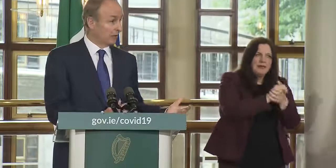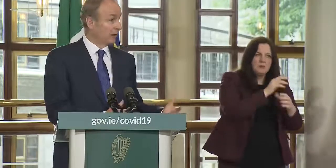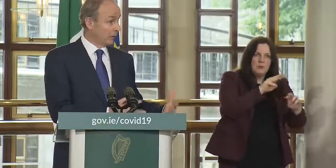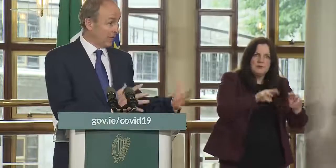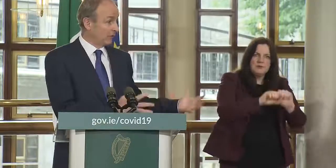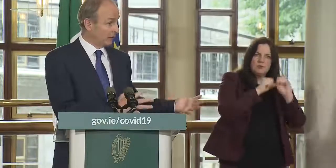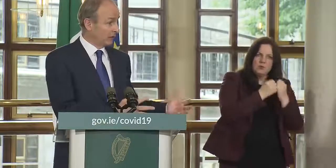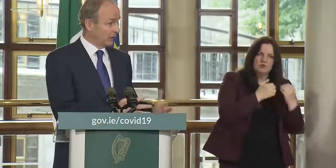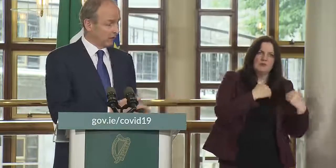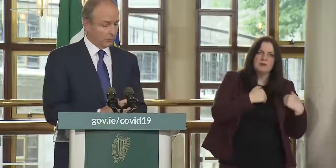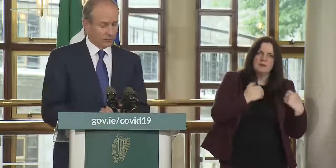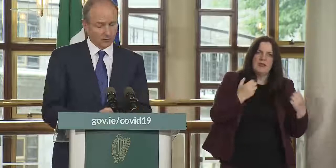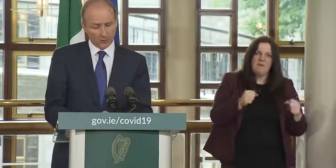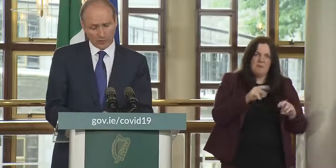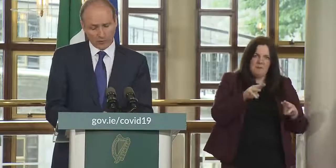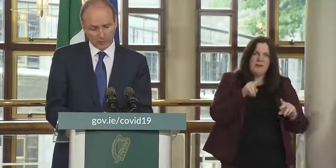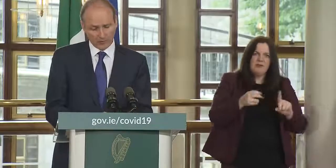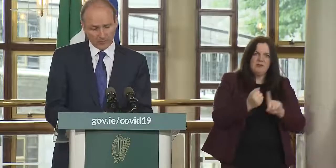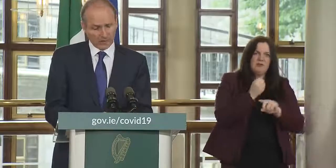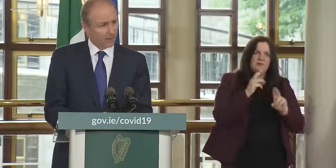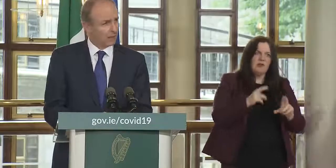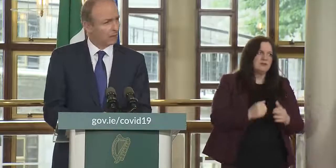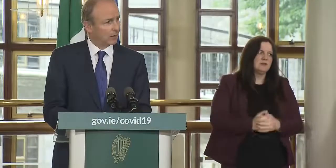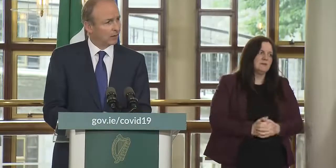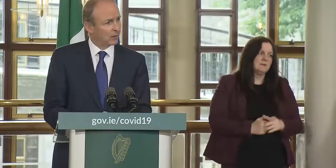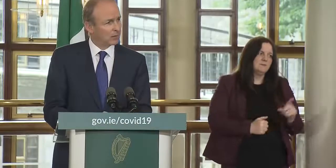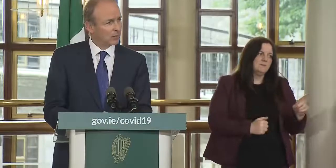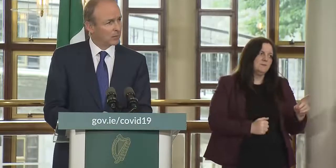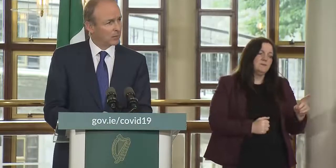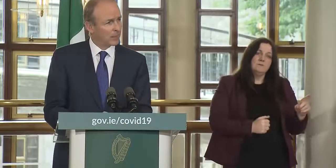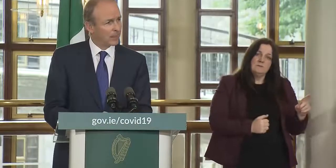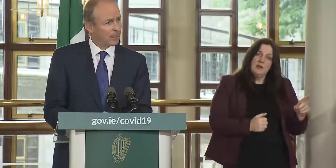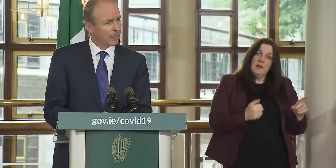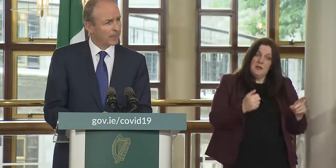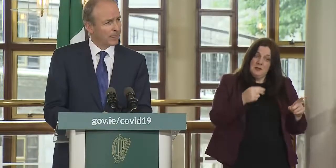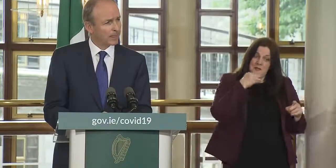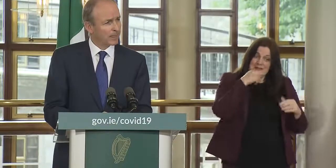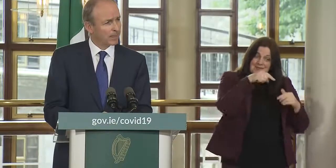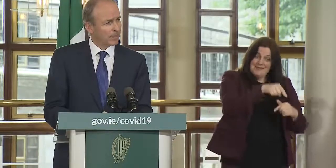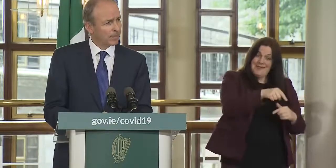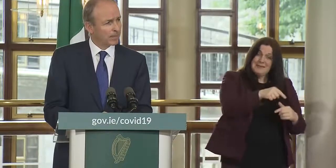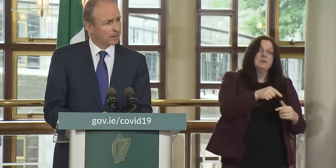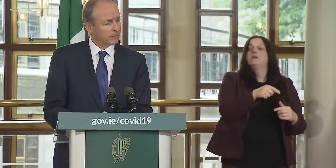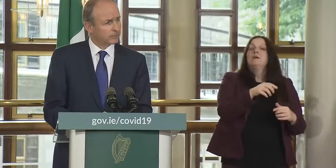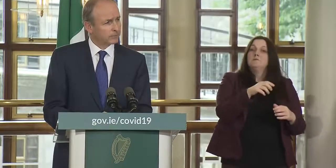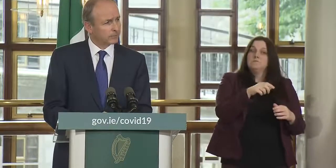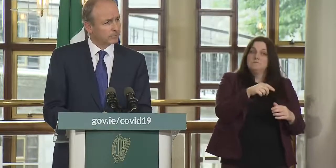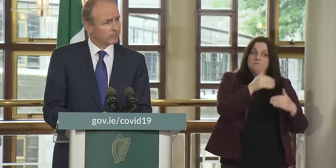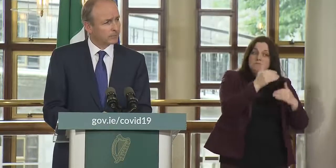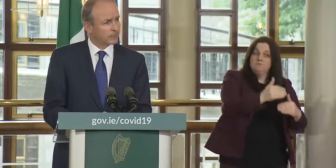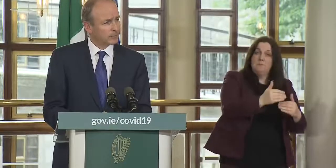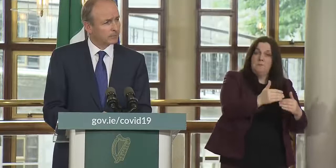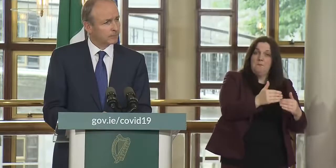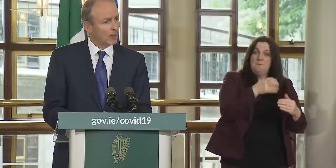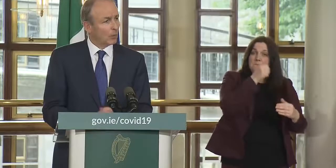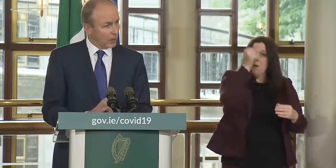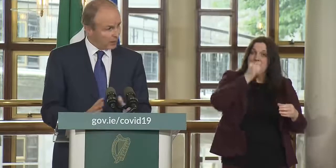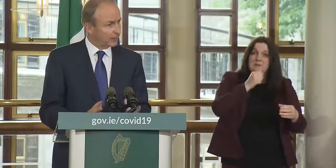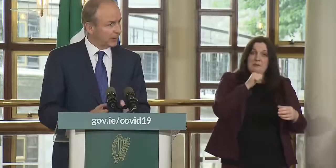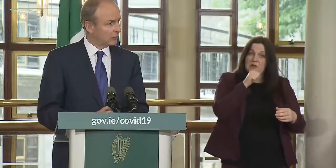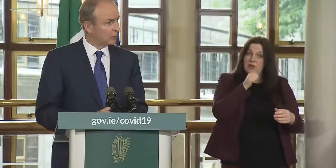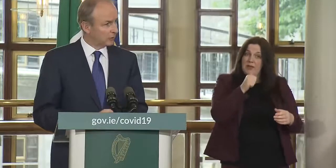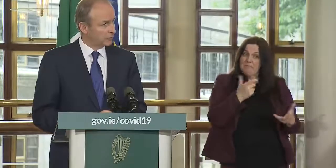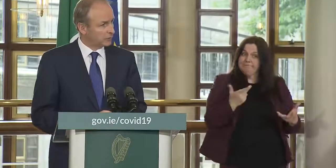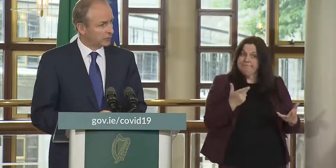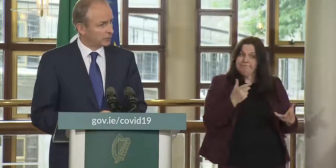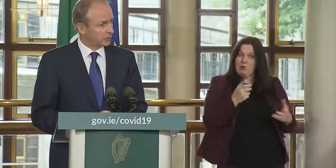get this right and that we can't facilitate the opening of pubs we